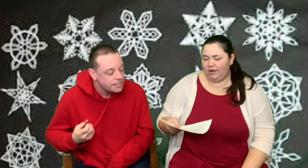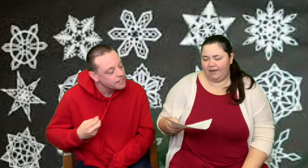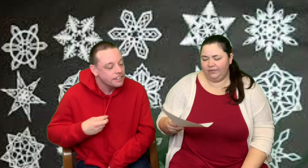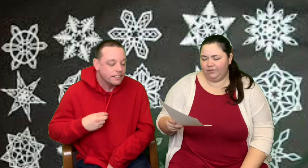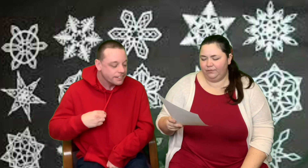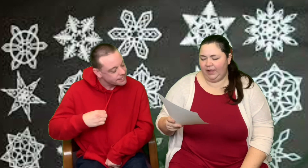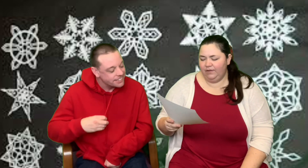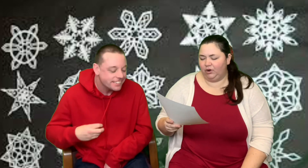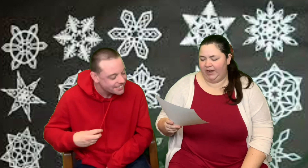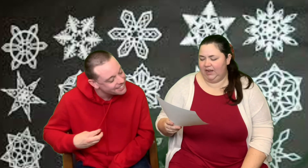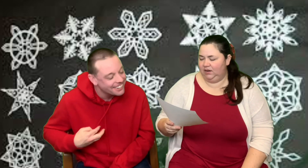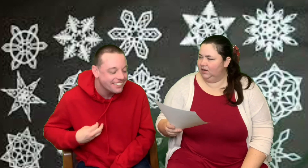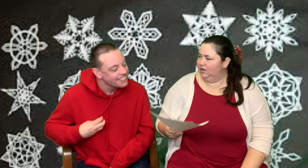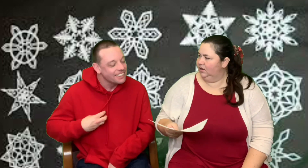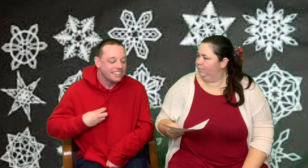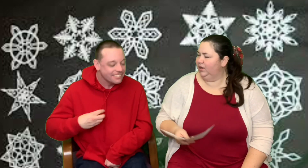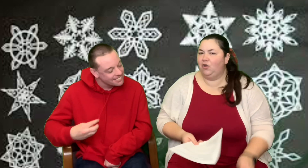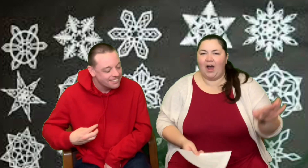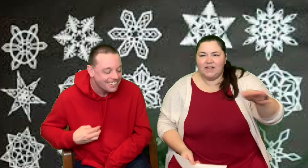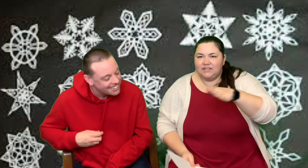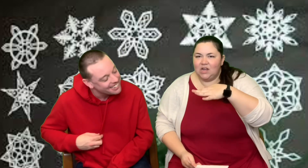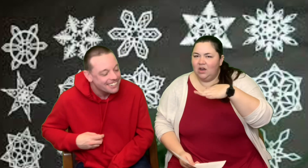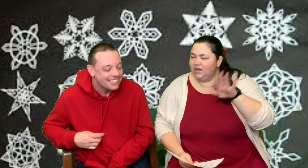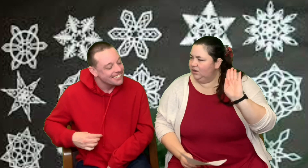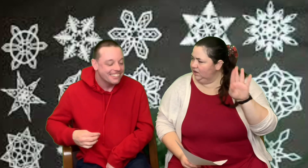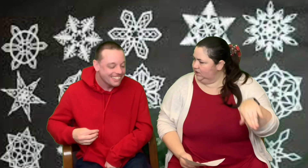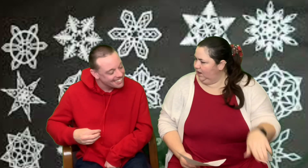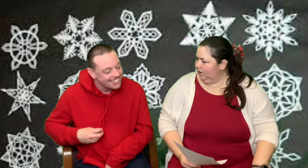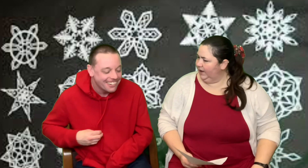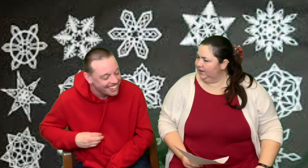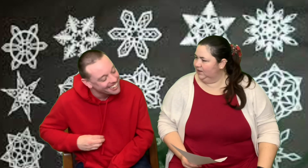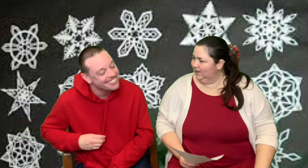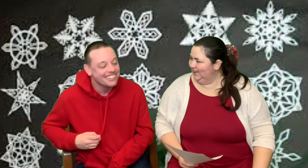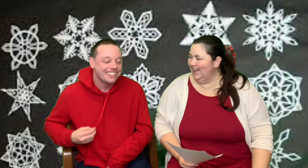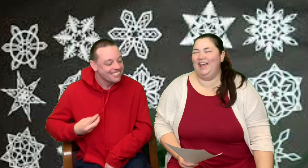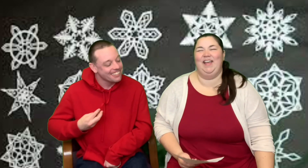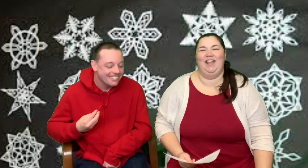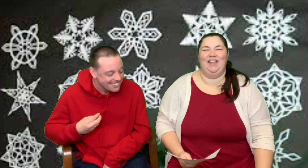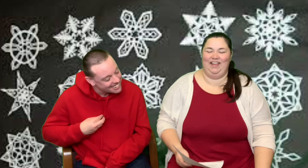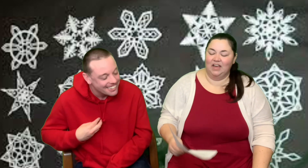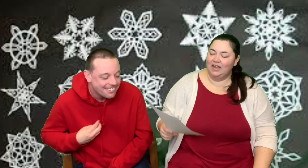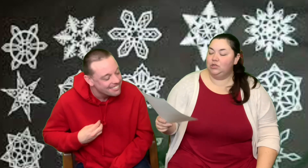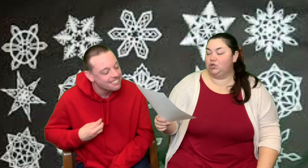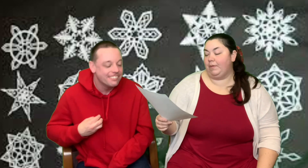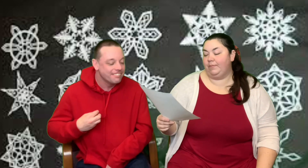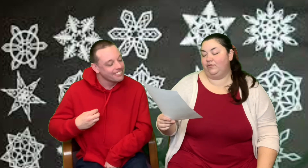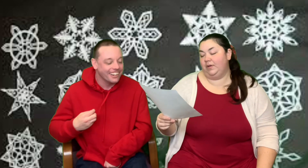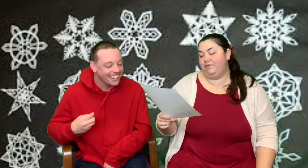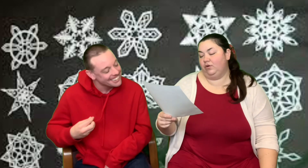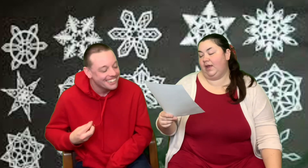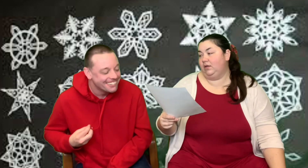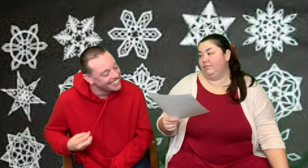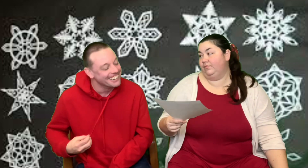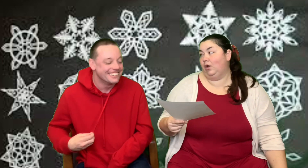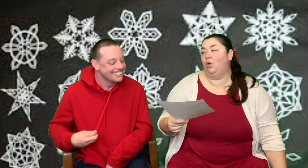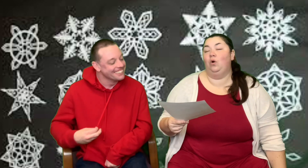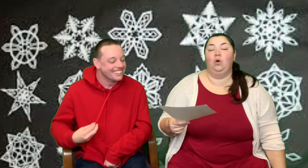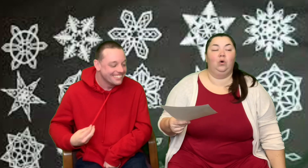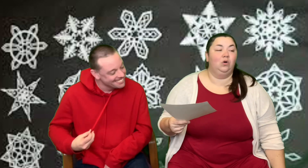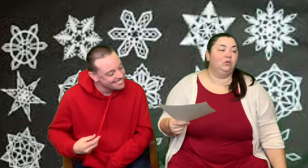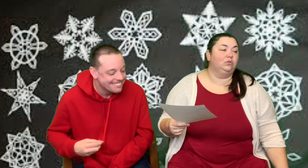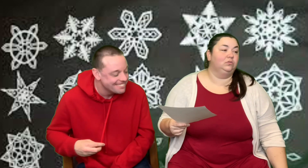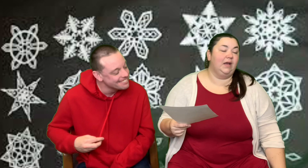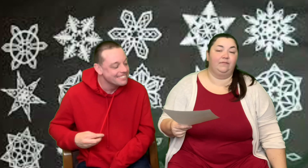You know, have some flavor in it. Put a little icing on it, you're good to go, right? Good. Does your mom ever make fruitcake? Yes.